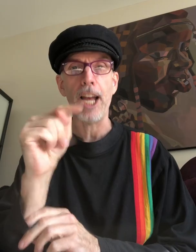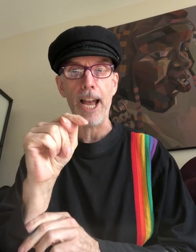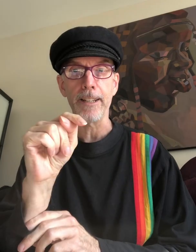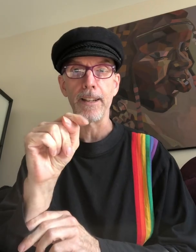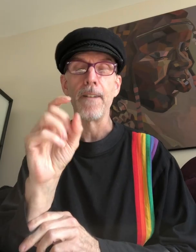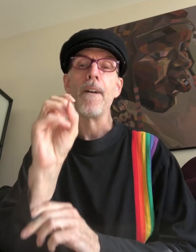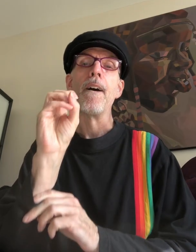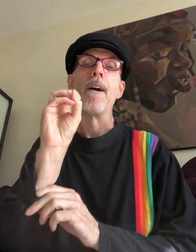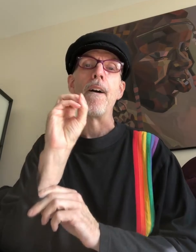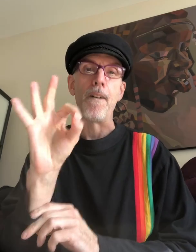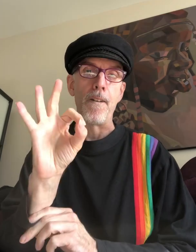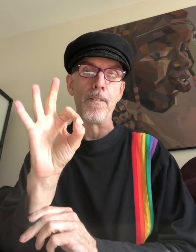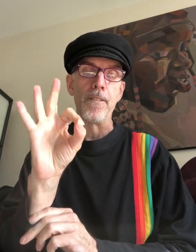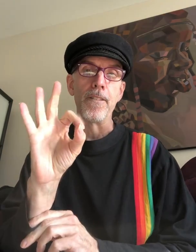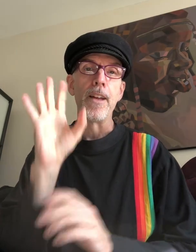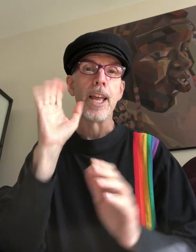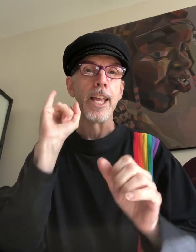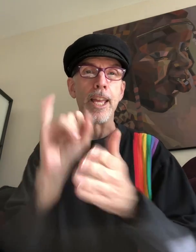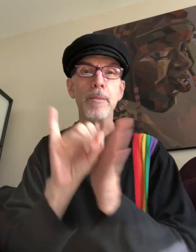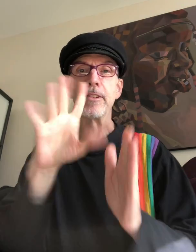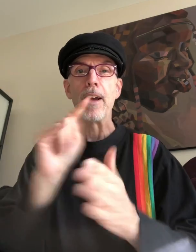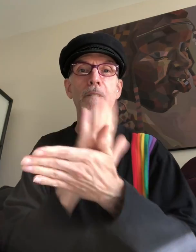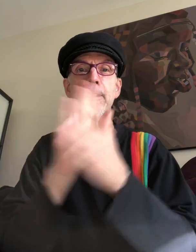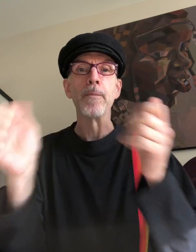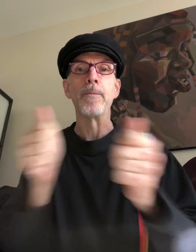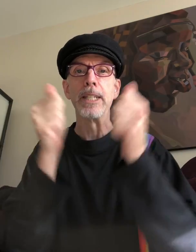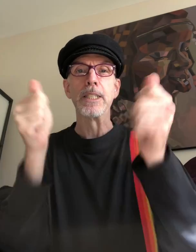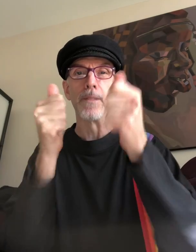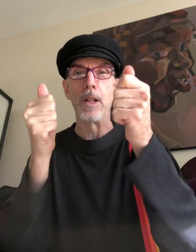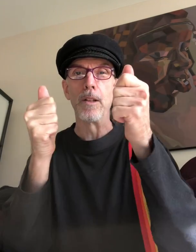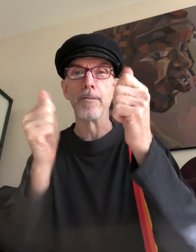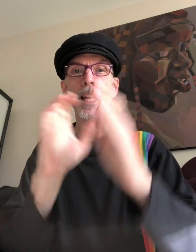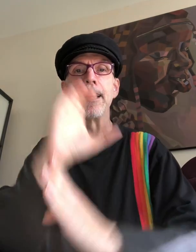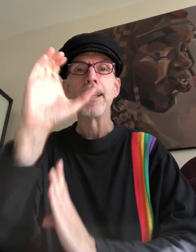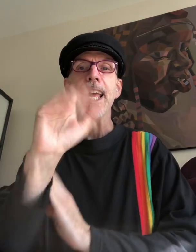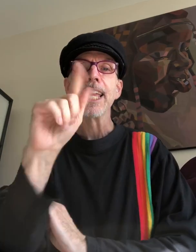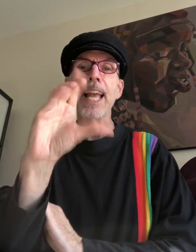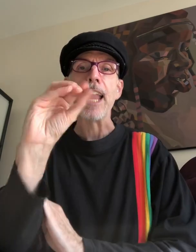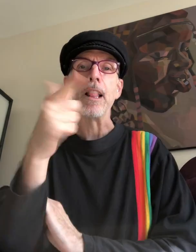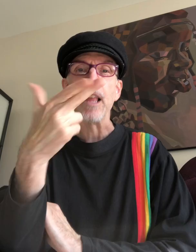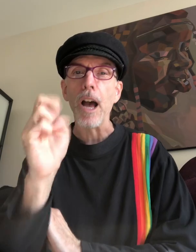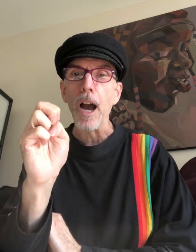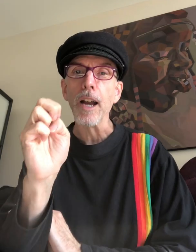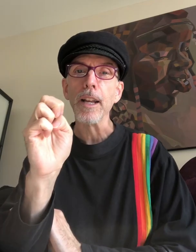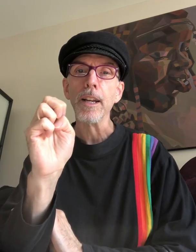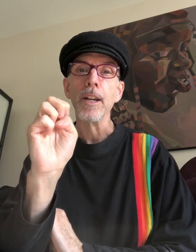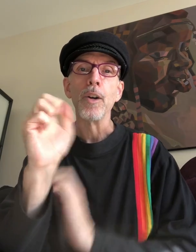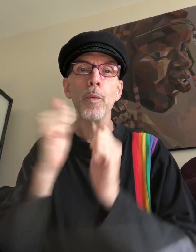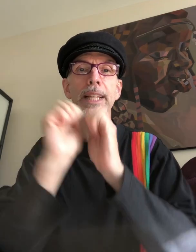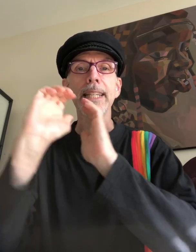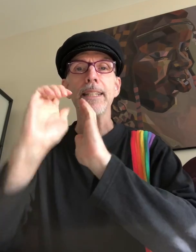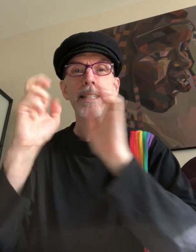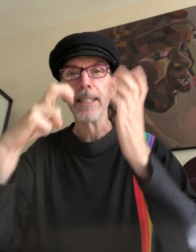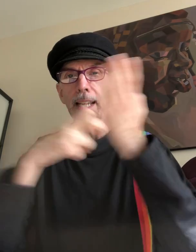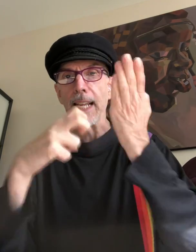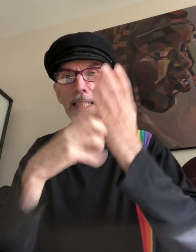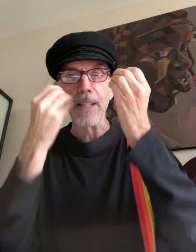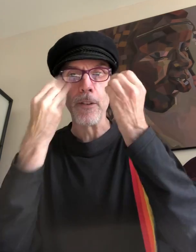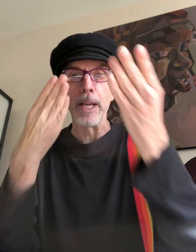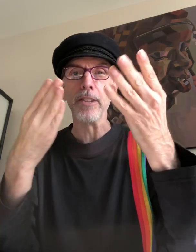of the NHL Film Festival catalog, ticket information